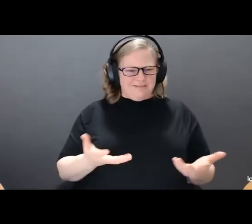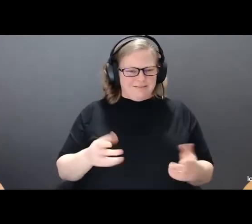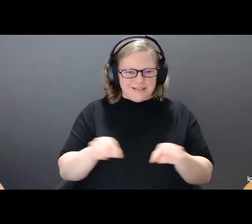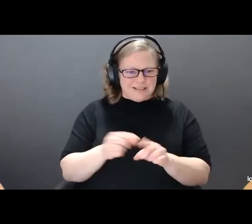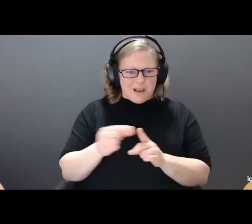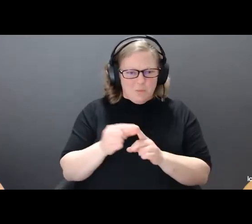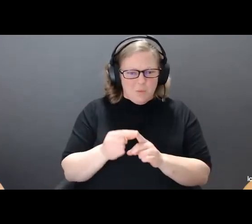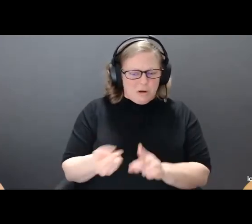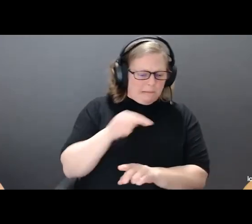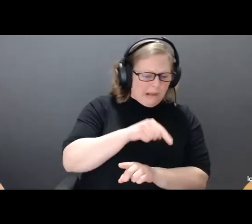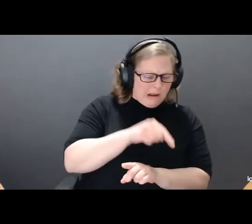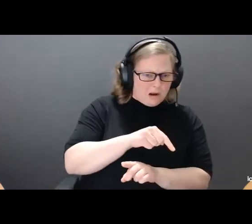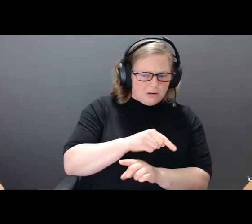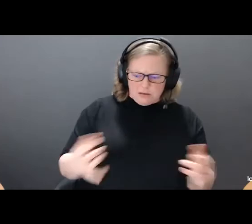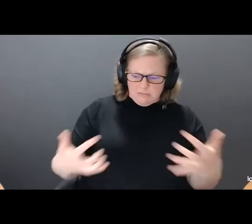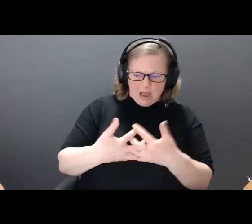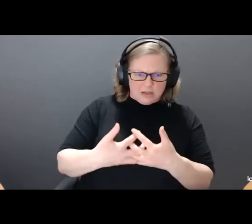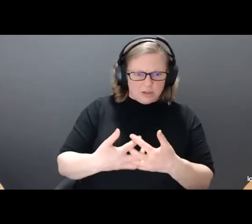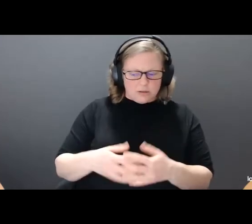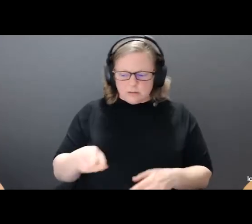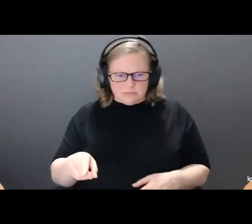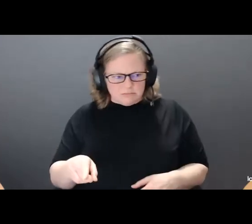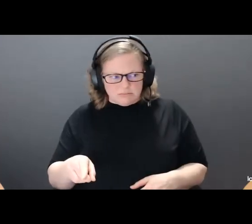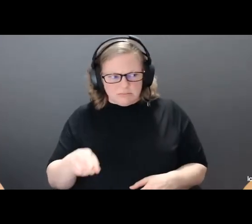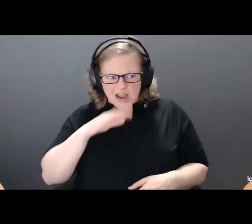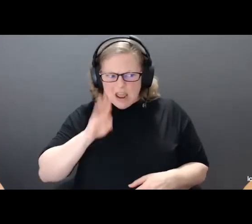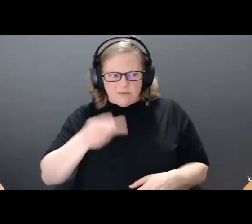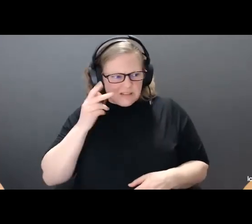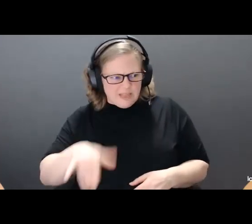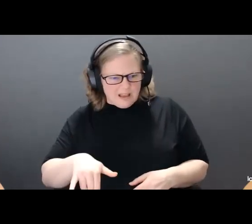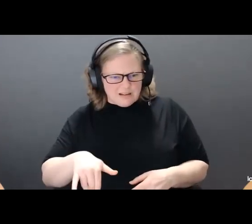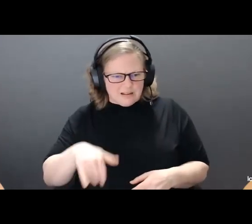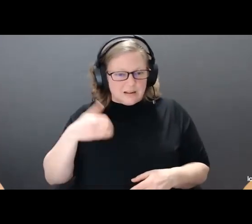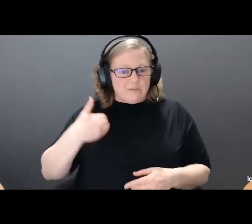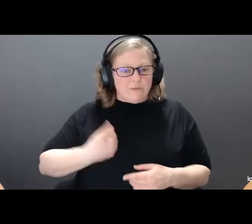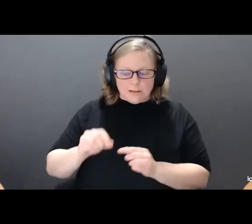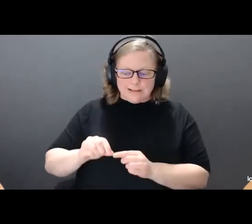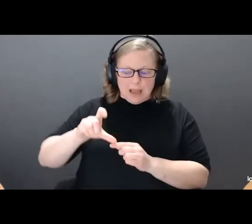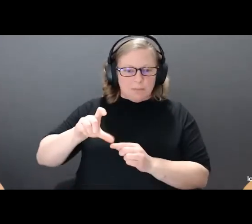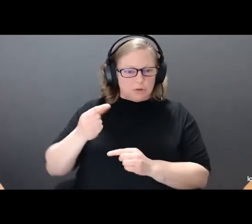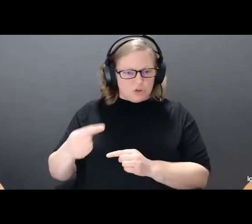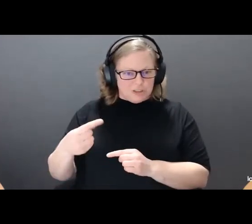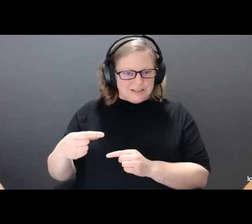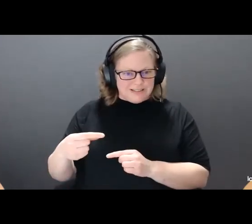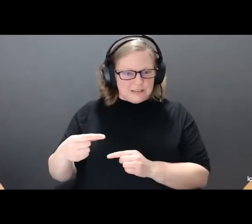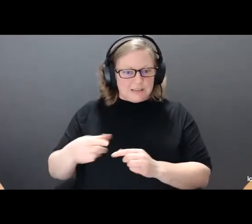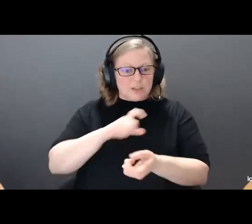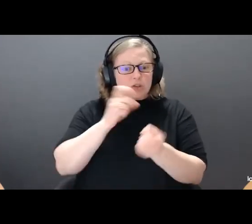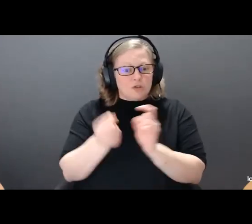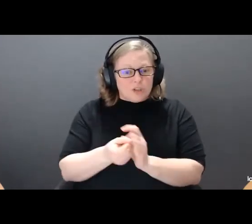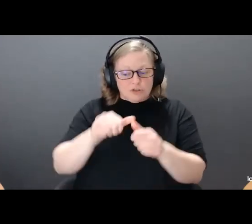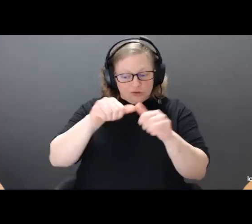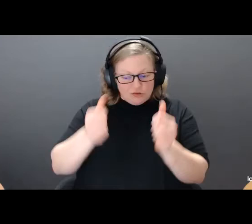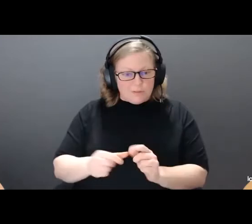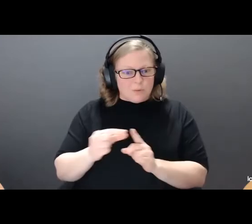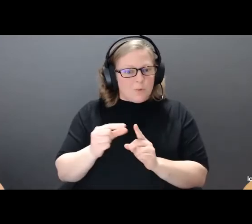before. I told her I'd never seen that word before. Because the G was capitalized, it had changed the complete shape of the word and I was unable to read